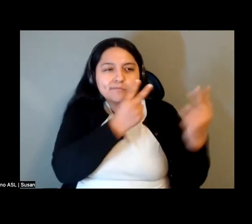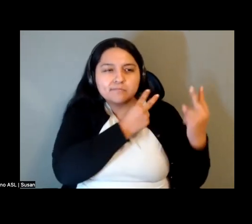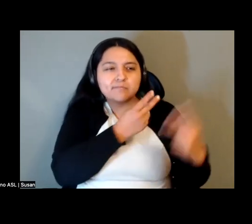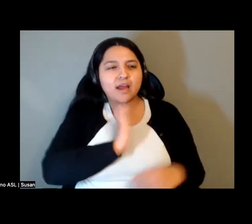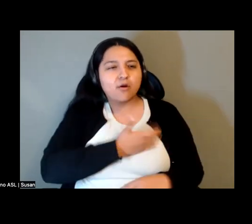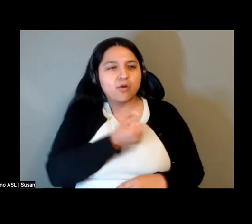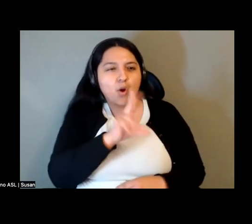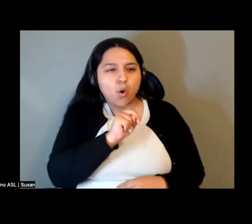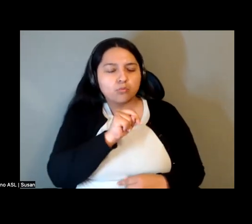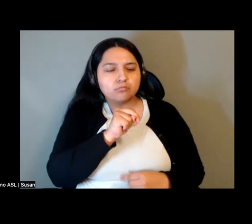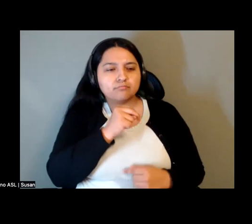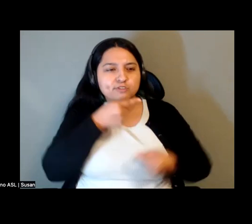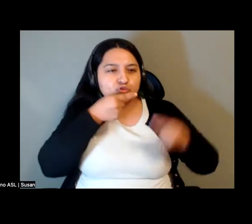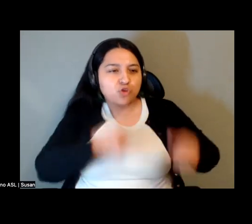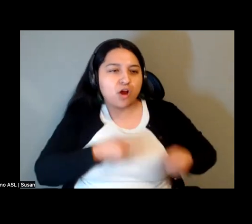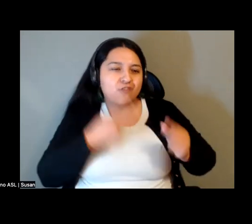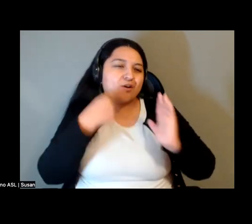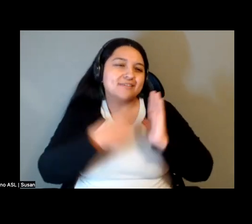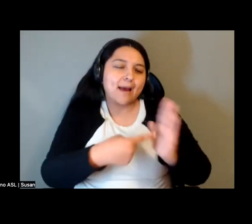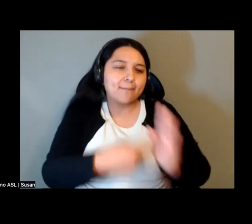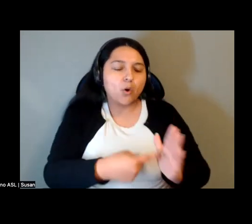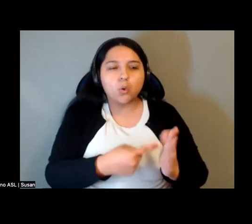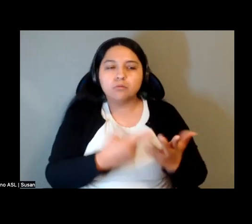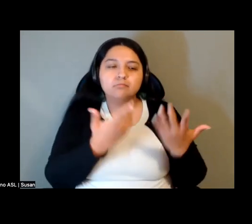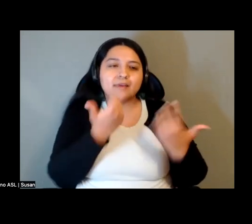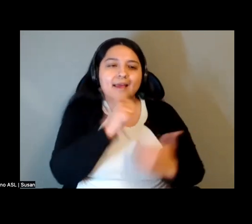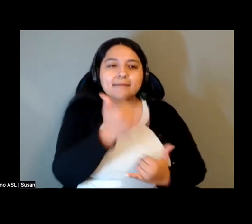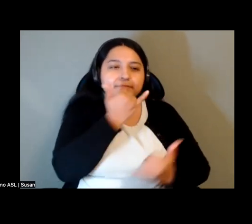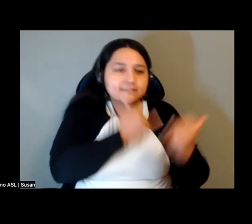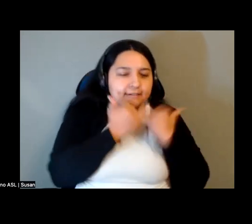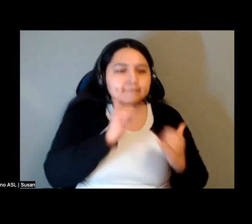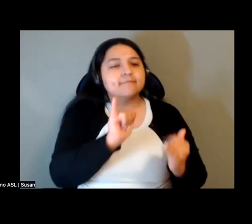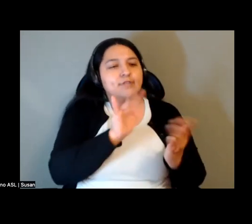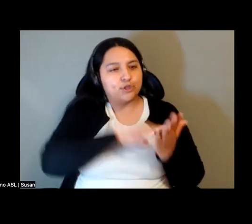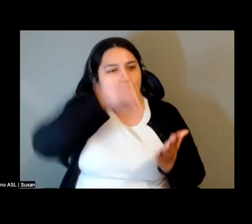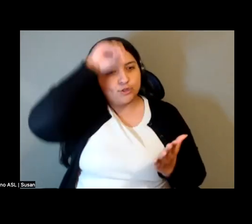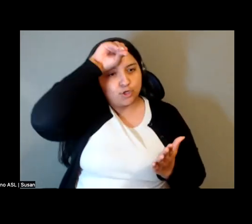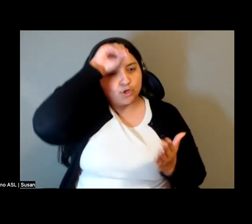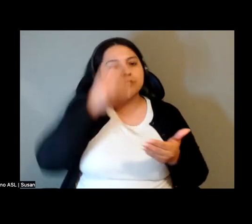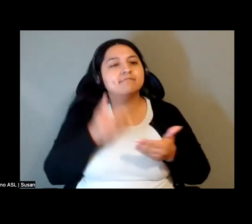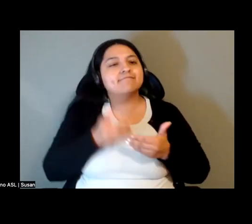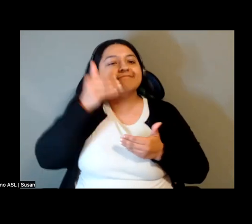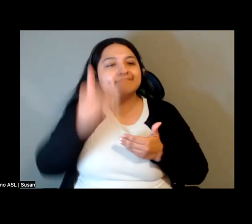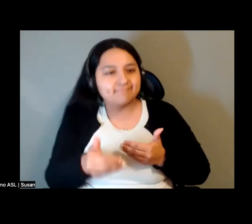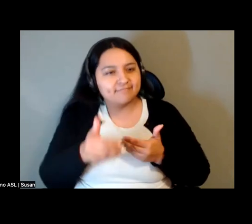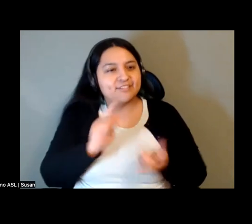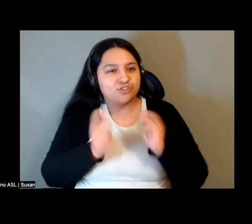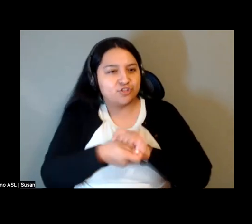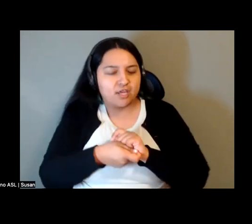mistakes that we made, and we make plenty of mistakes, you know, and